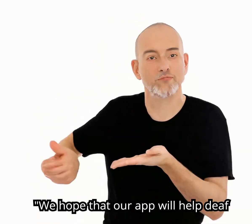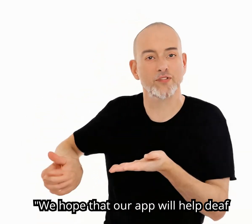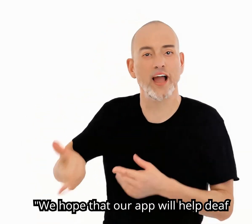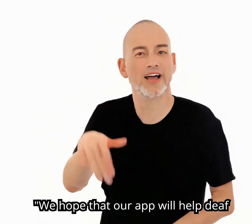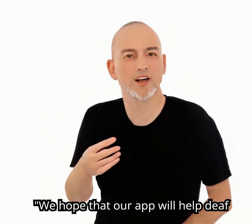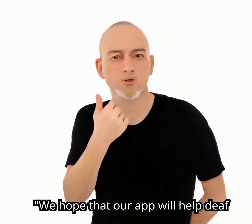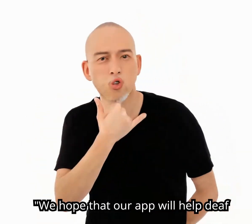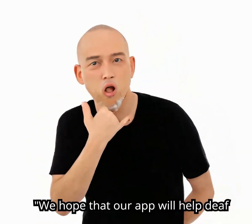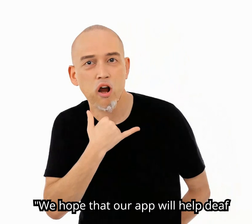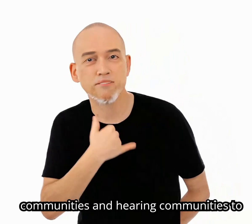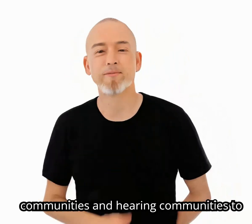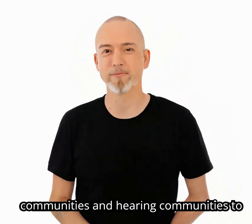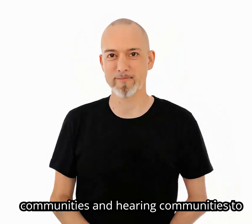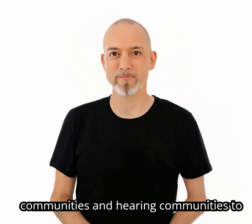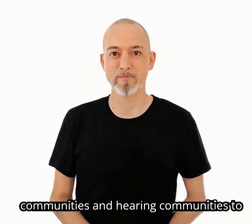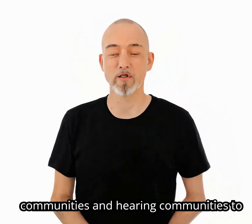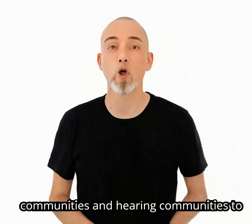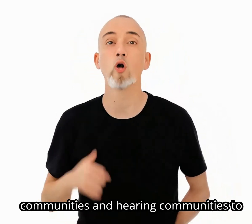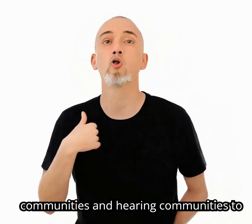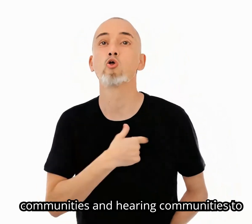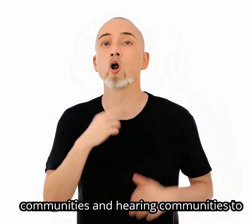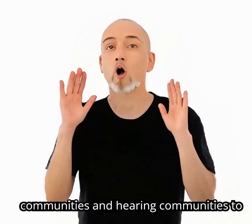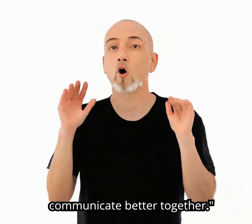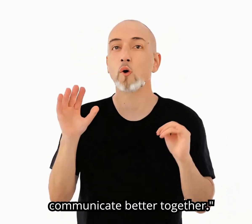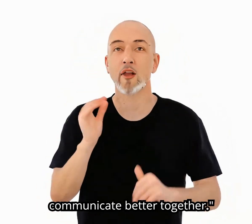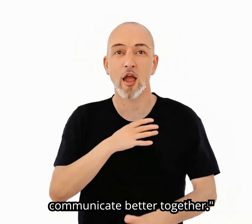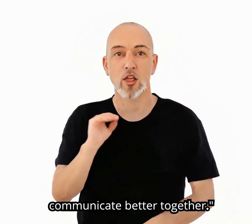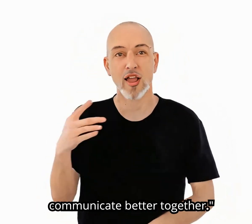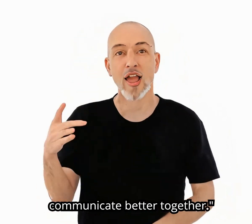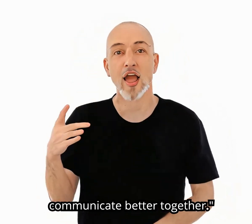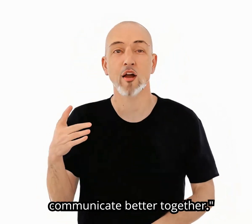that our app will help deaf communities and hearing communities to communicate better together.